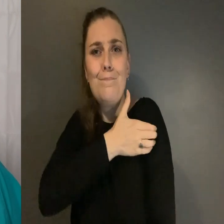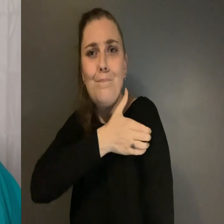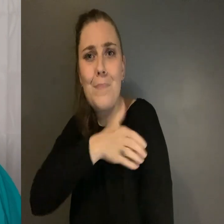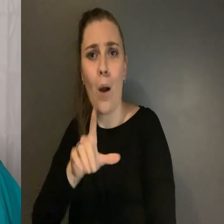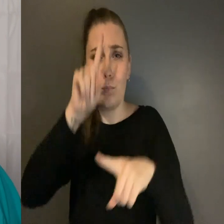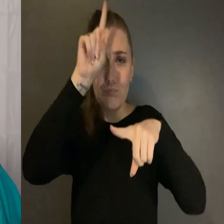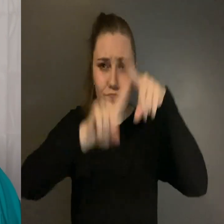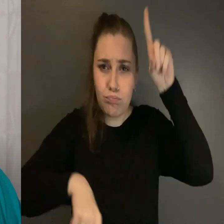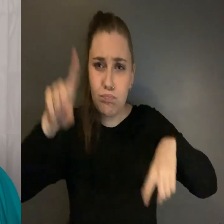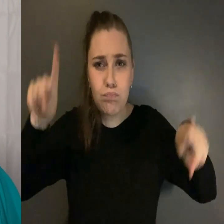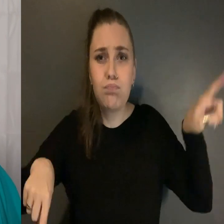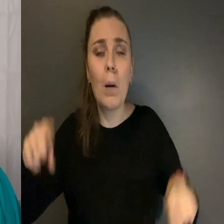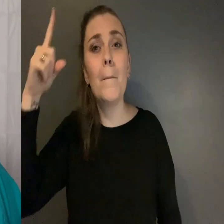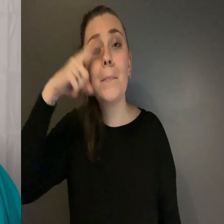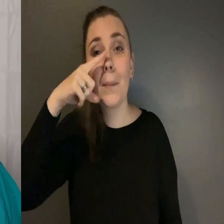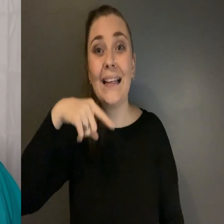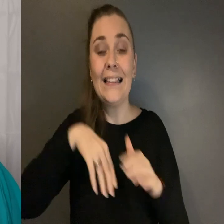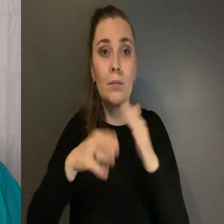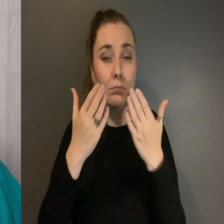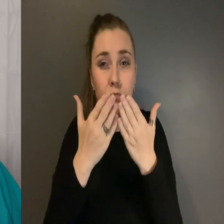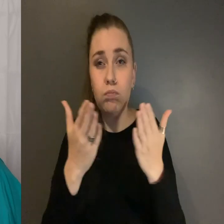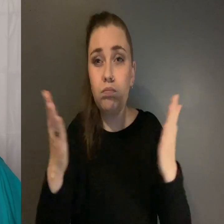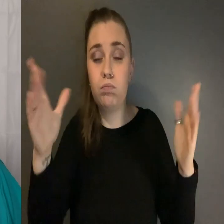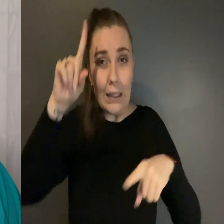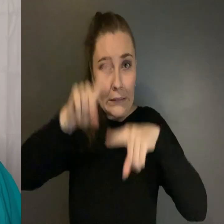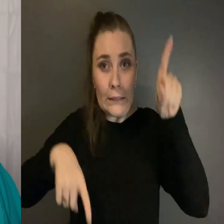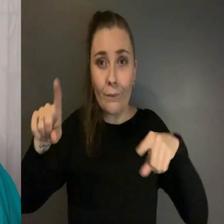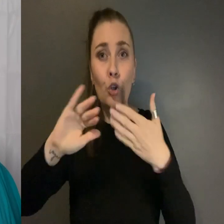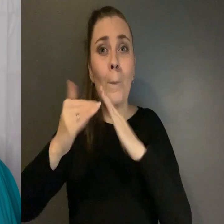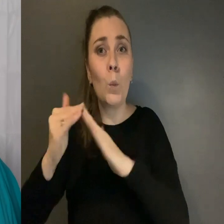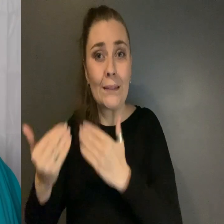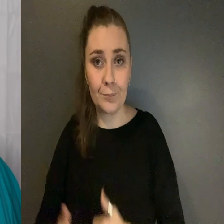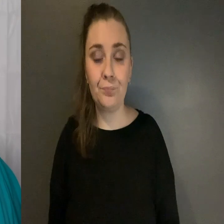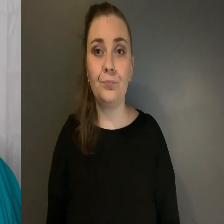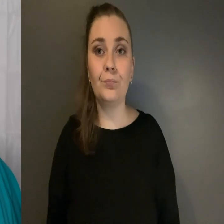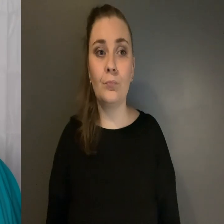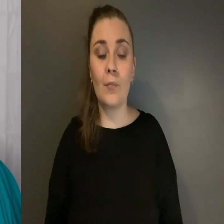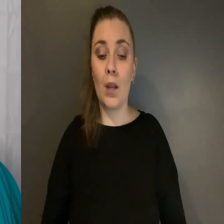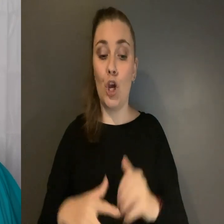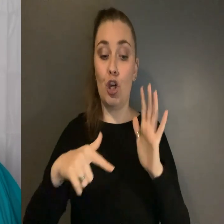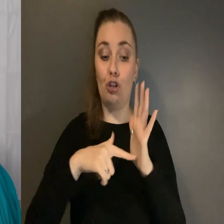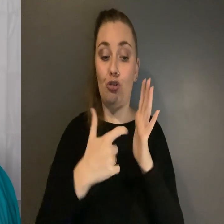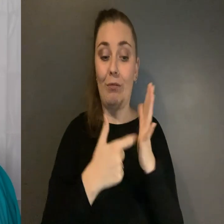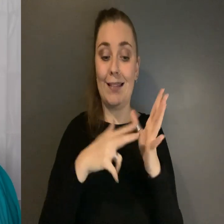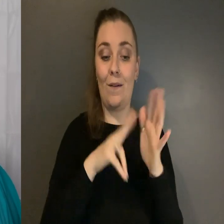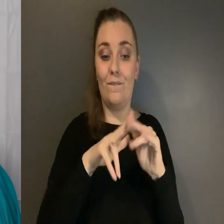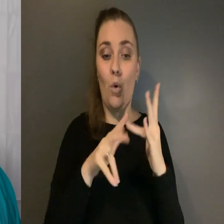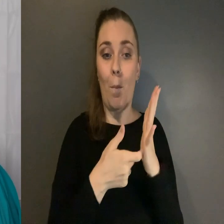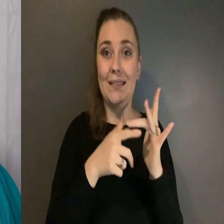of different people In a wide range of different communities In transformative justice, we create space for victims